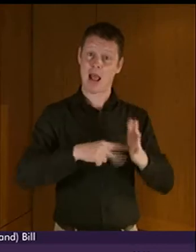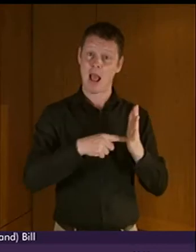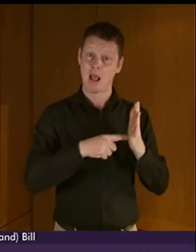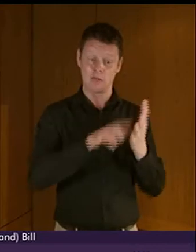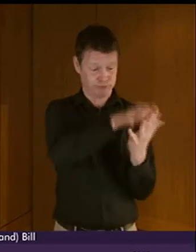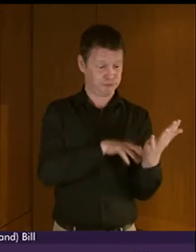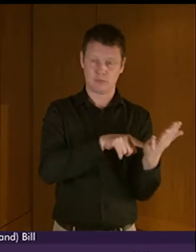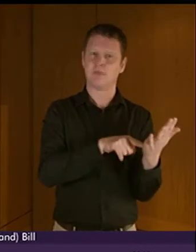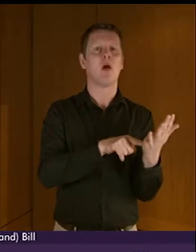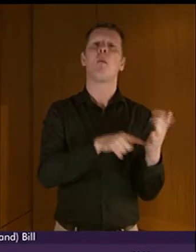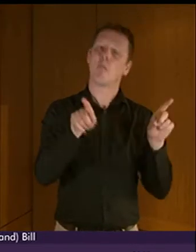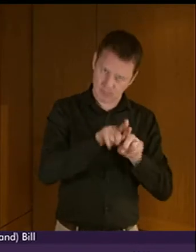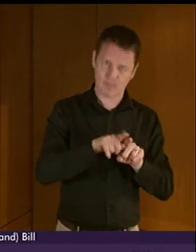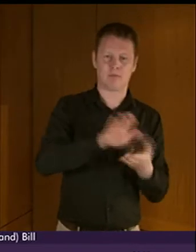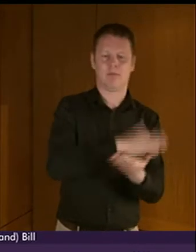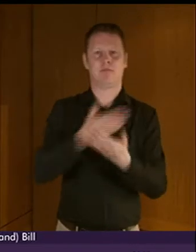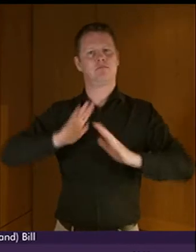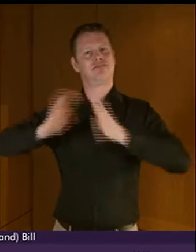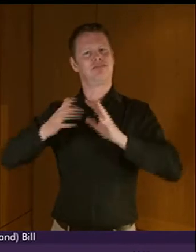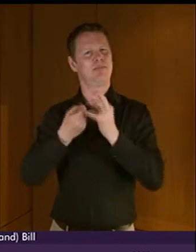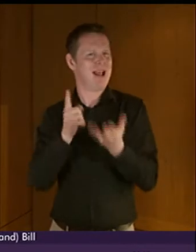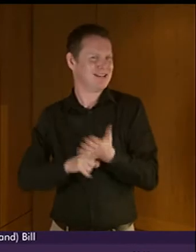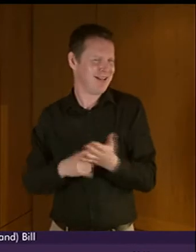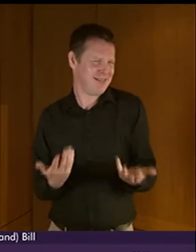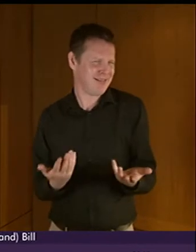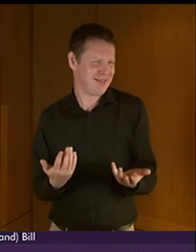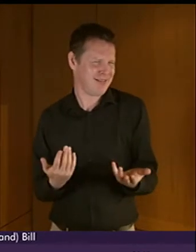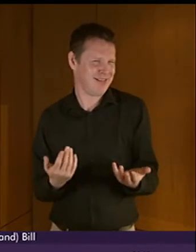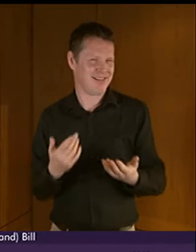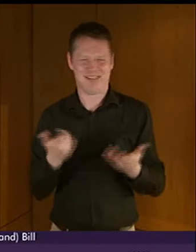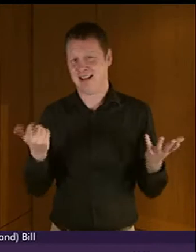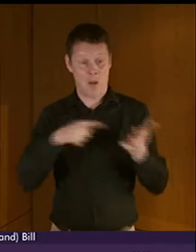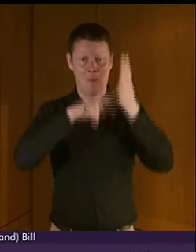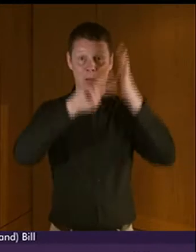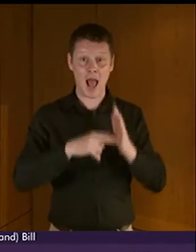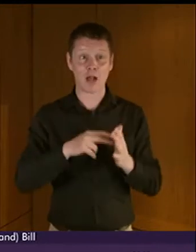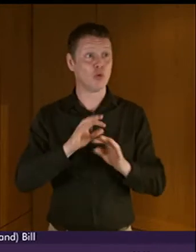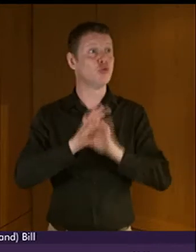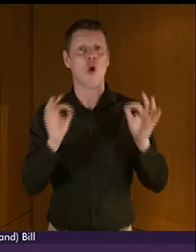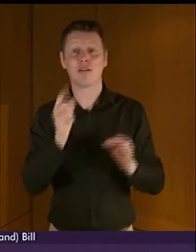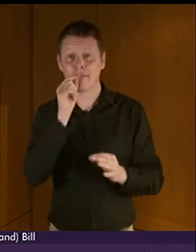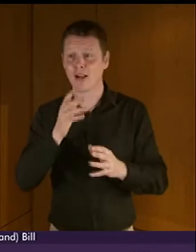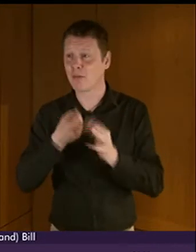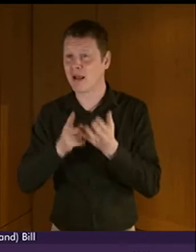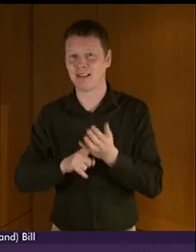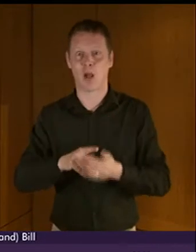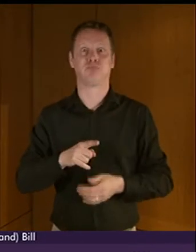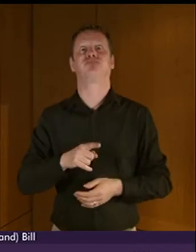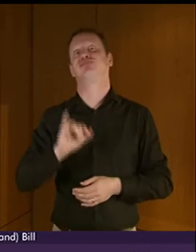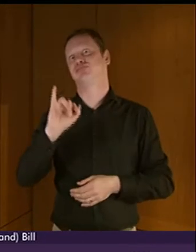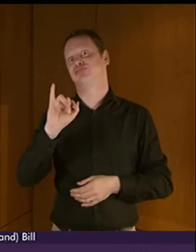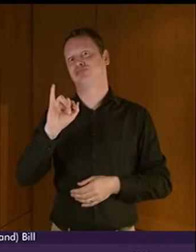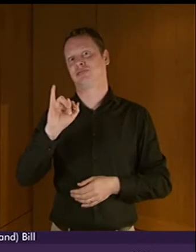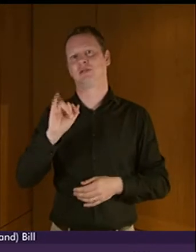in BSL. It is frankly inconceivable that plans would not be made available in BSL. I note the Scottish